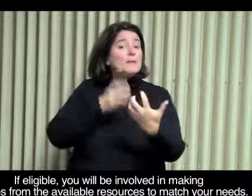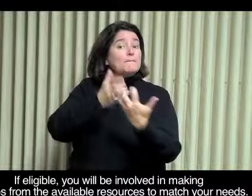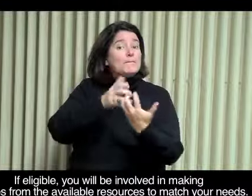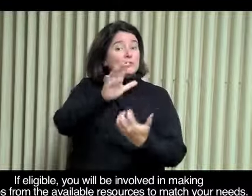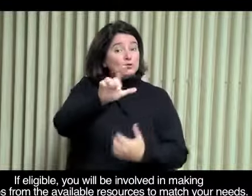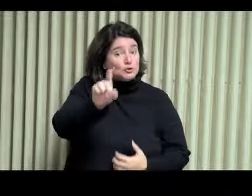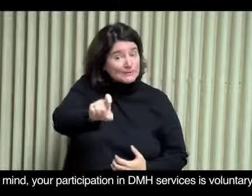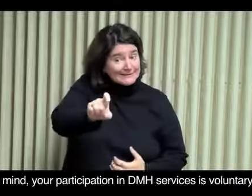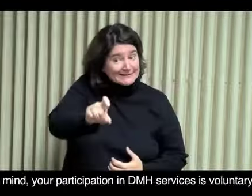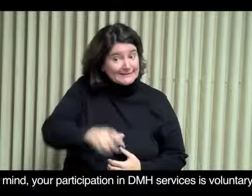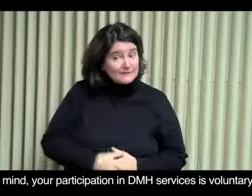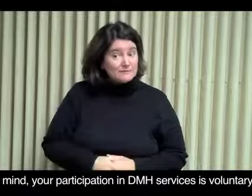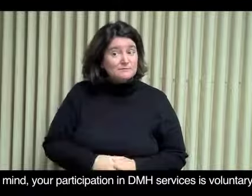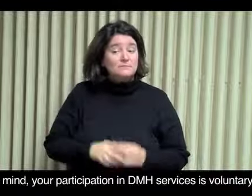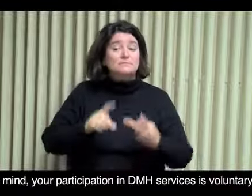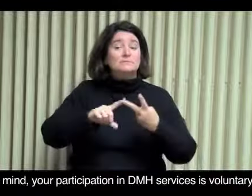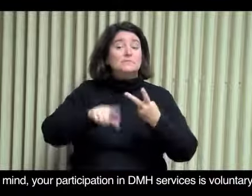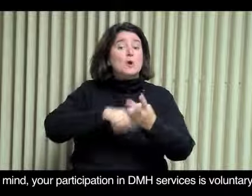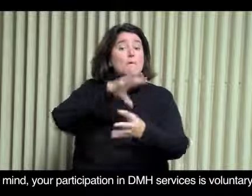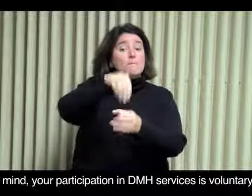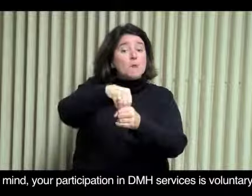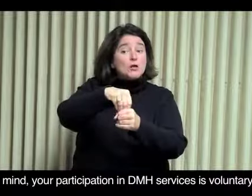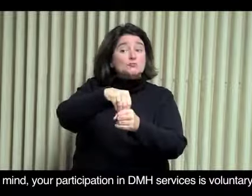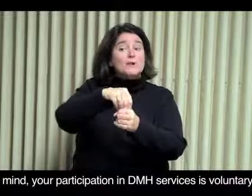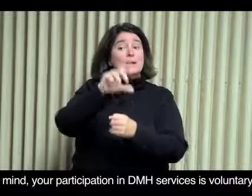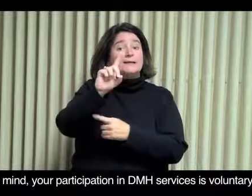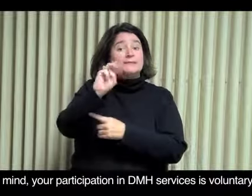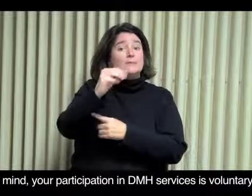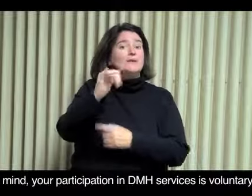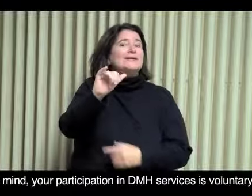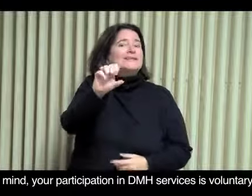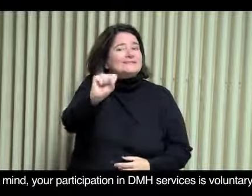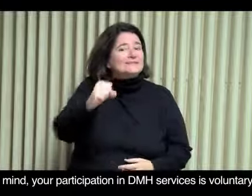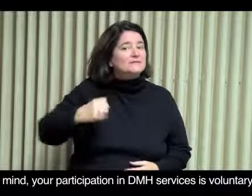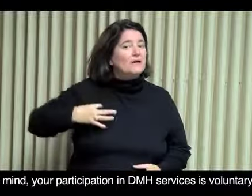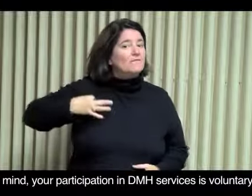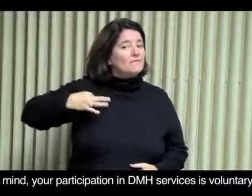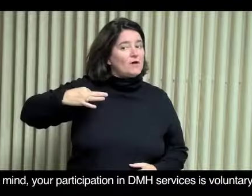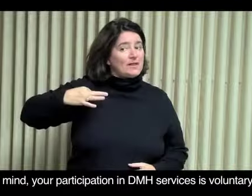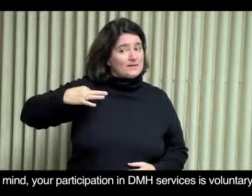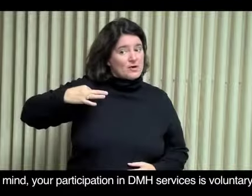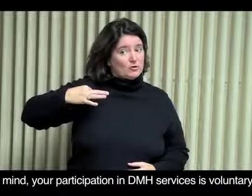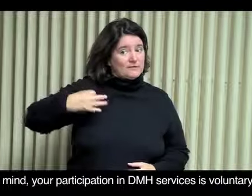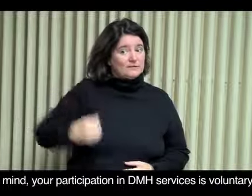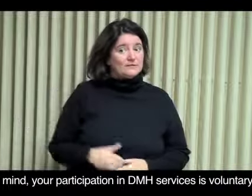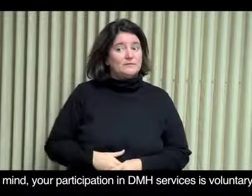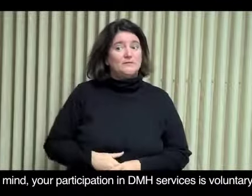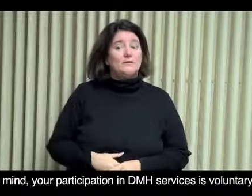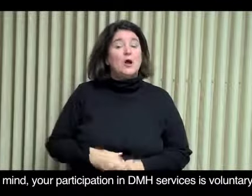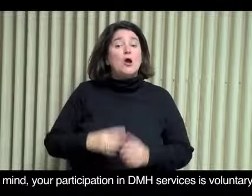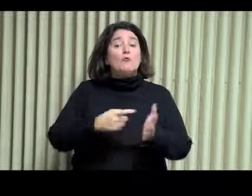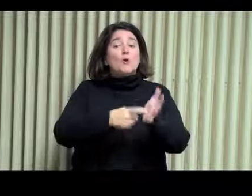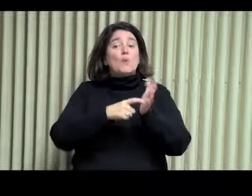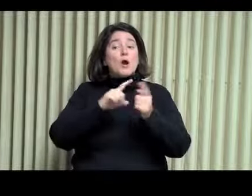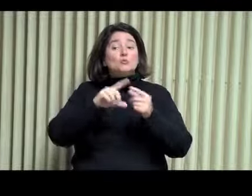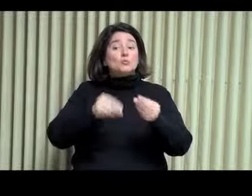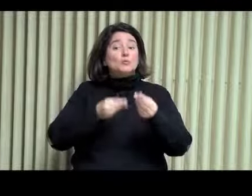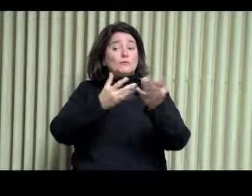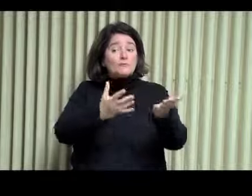needs. Keep in mind, your participation in DMH services is voluntary. You are